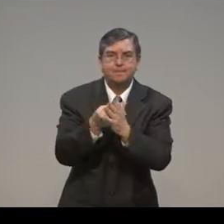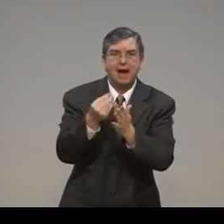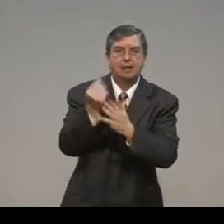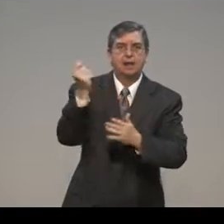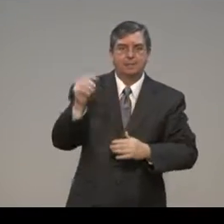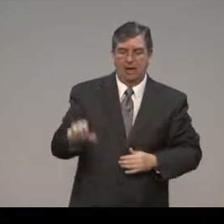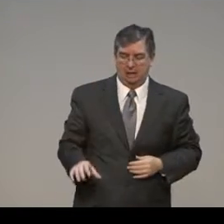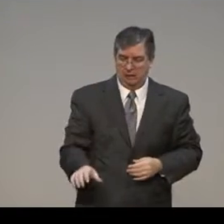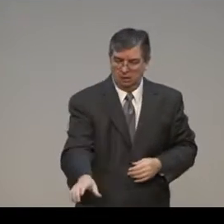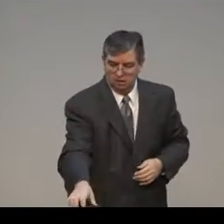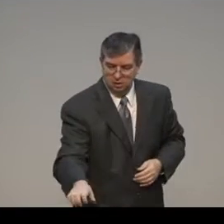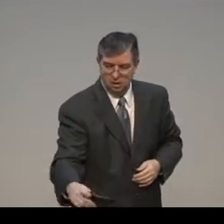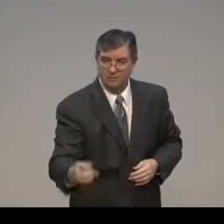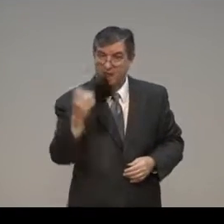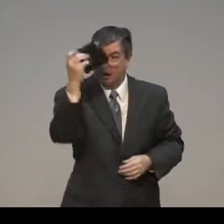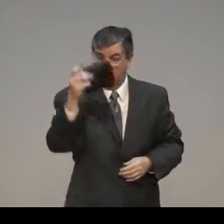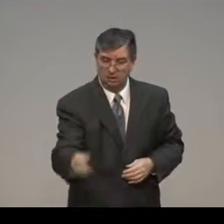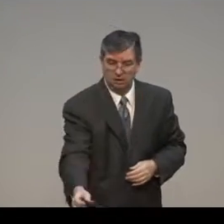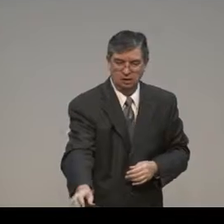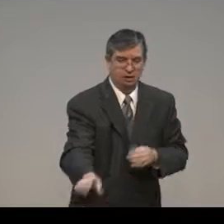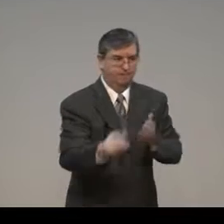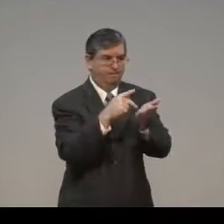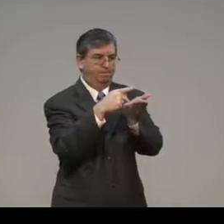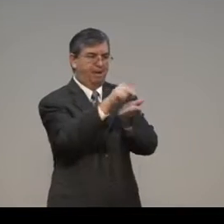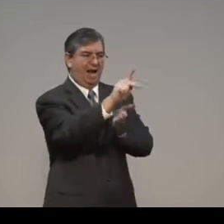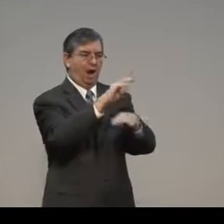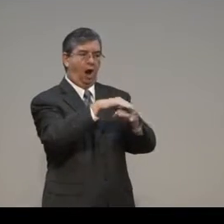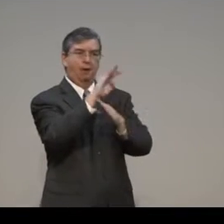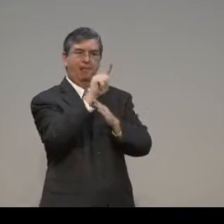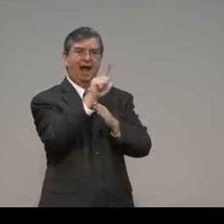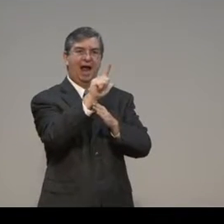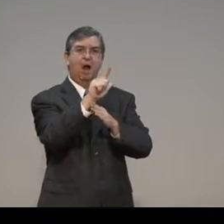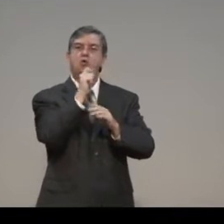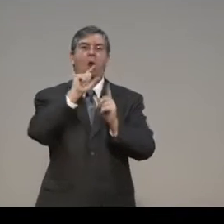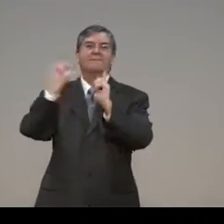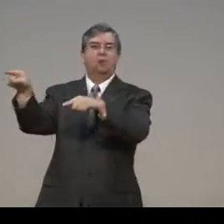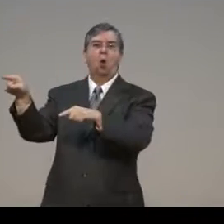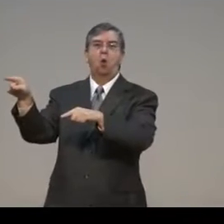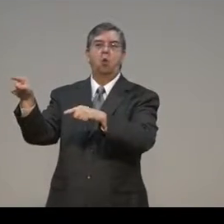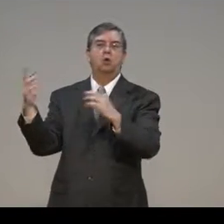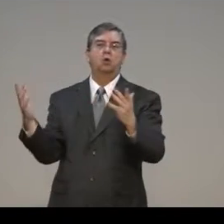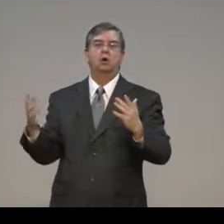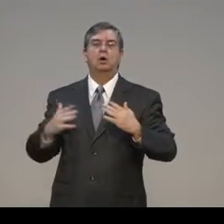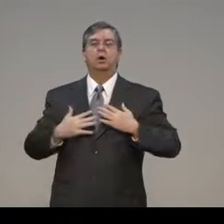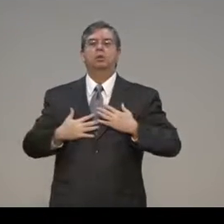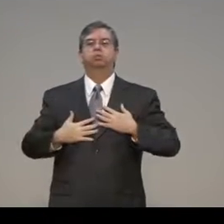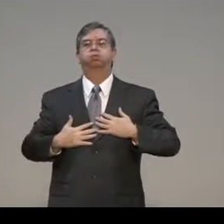Really, the fact that they're able to even pay to